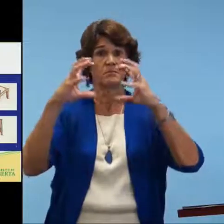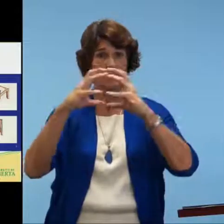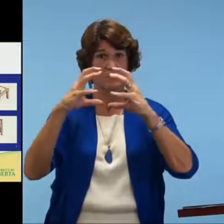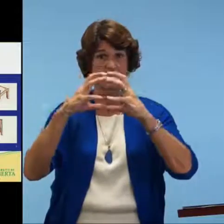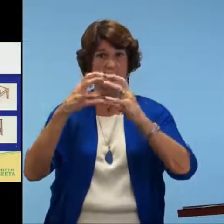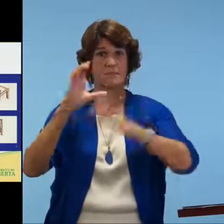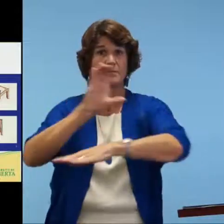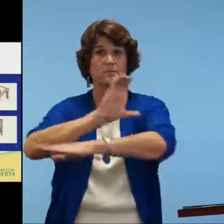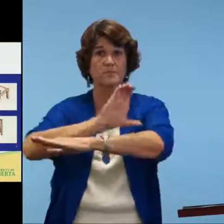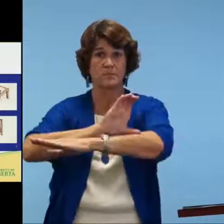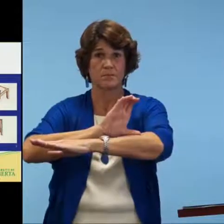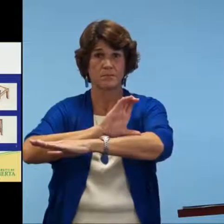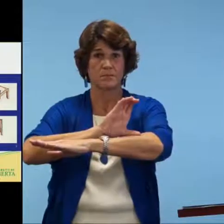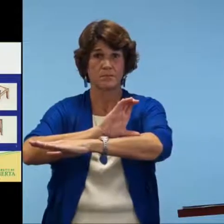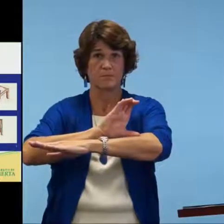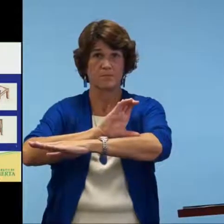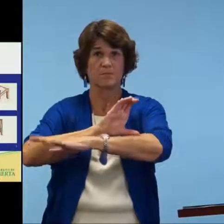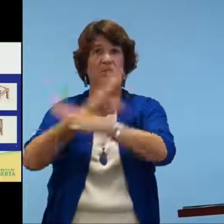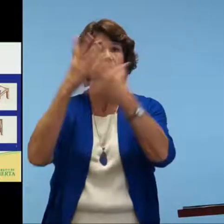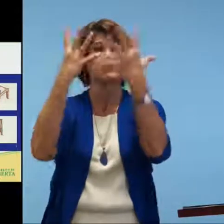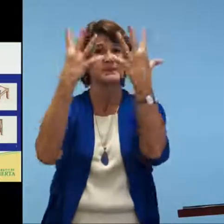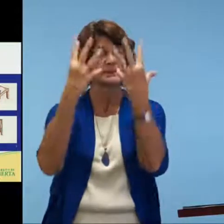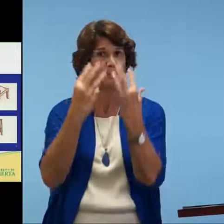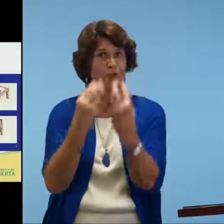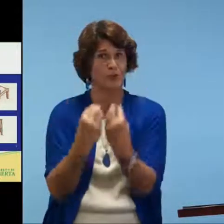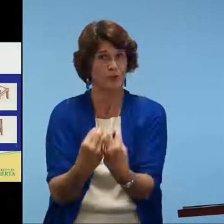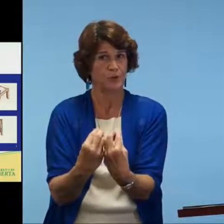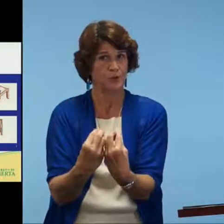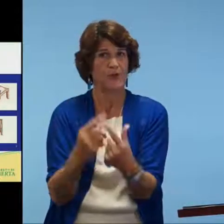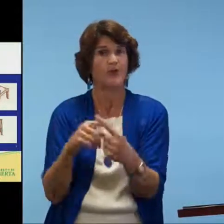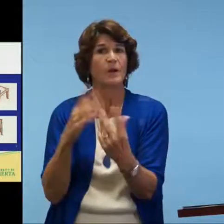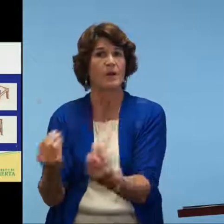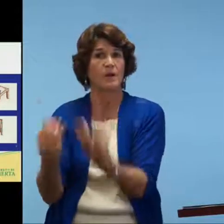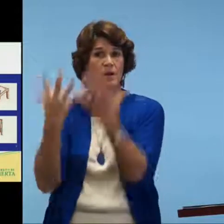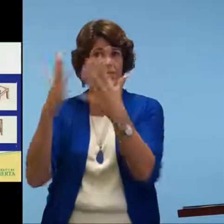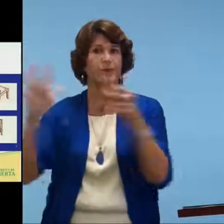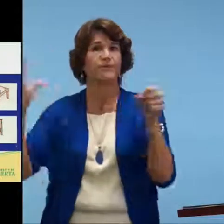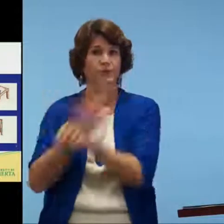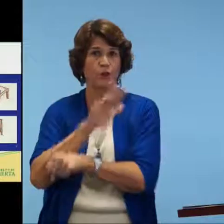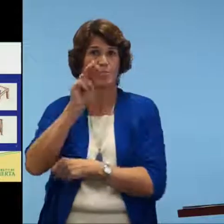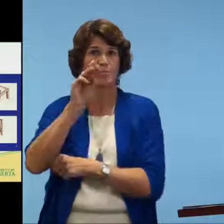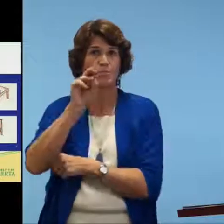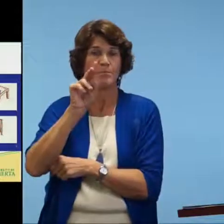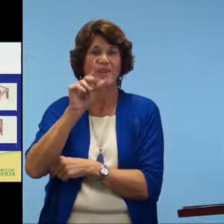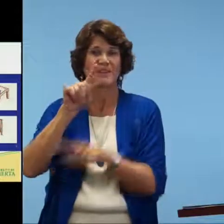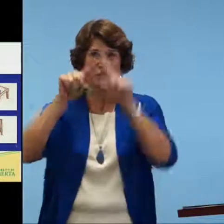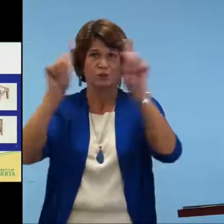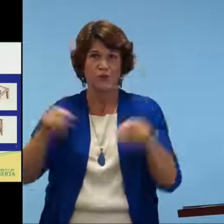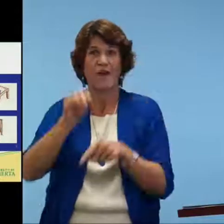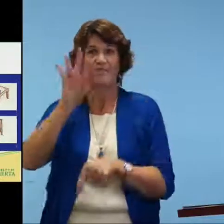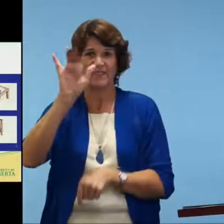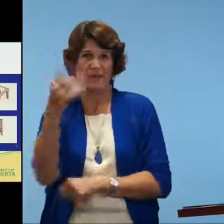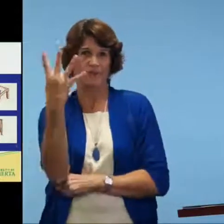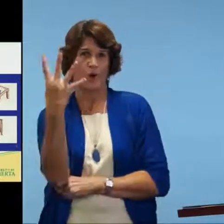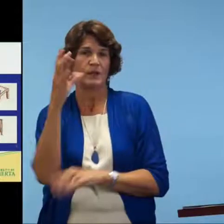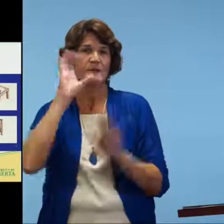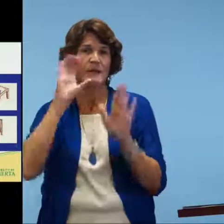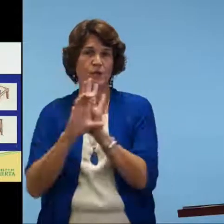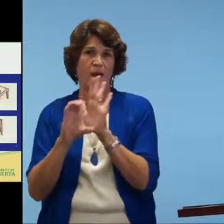You will sign ball, and then where it's placed. And then that particular screen fades out, and the next